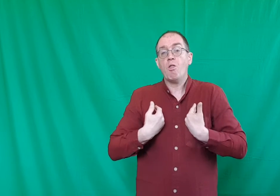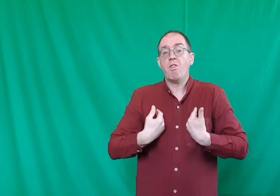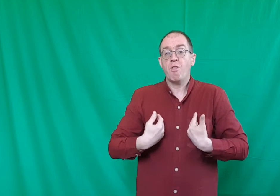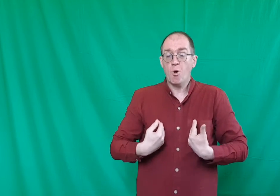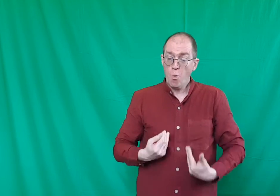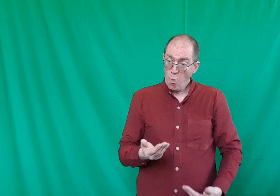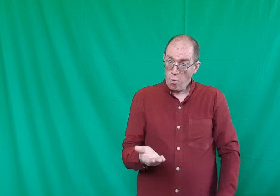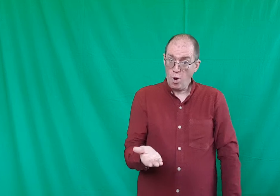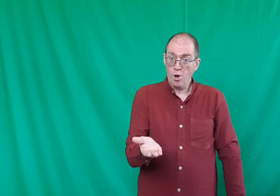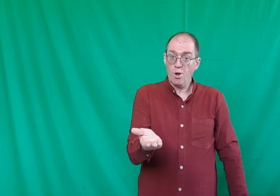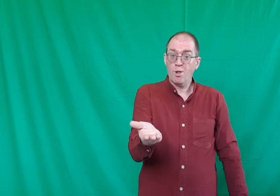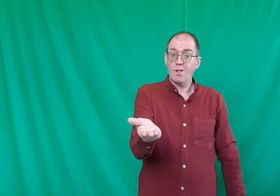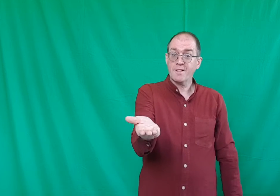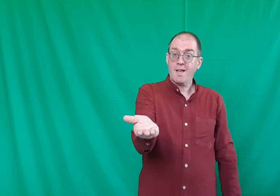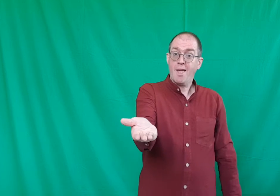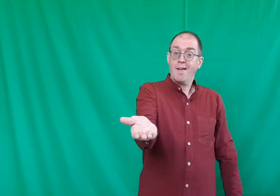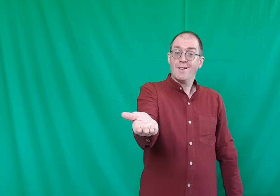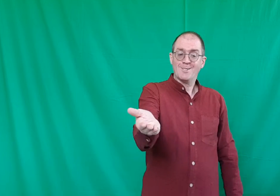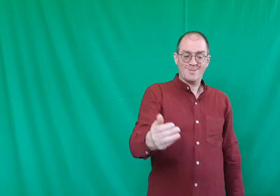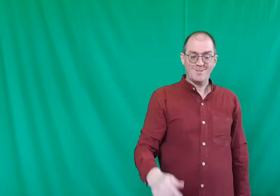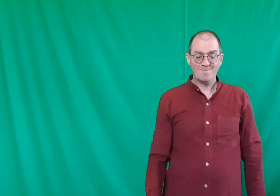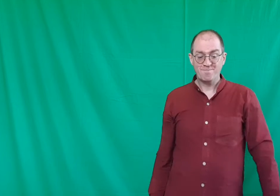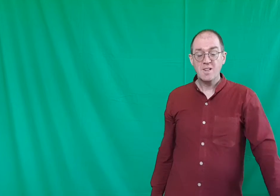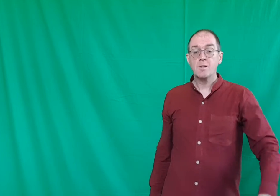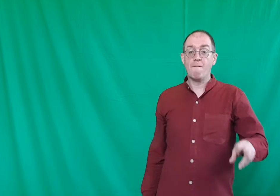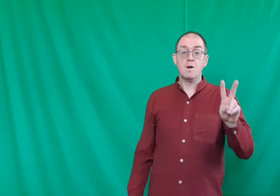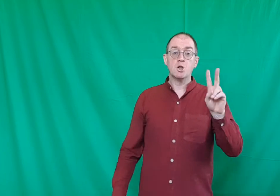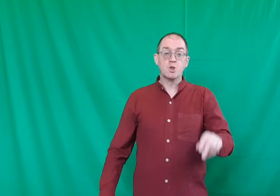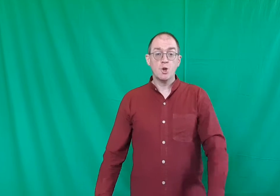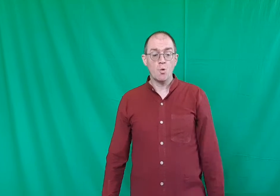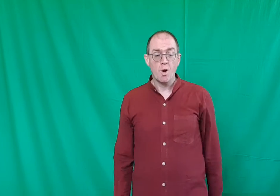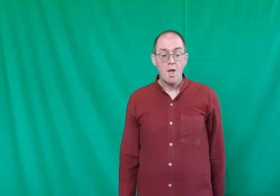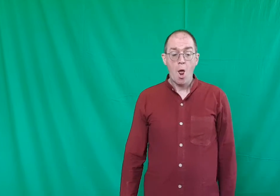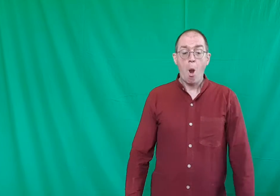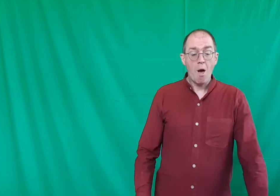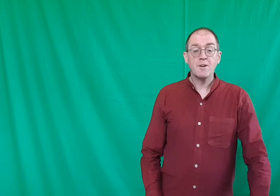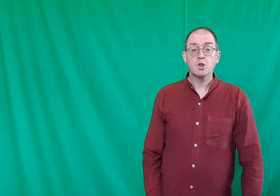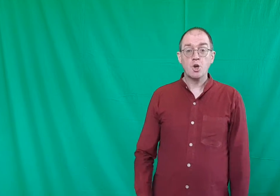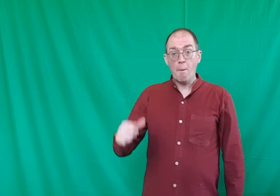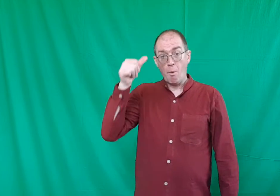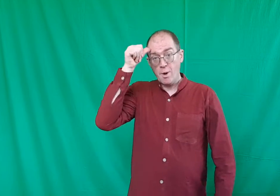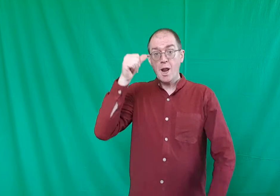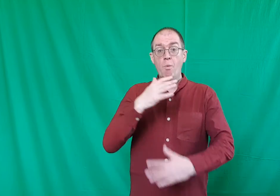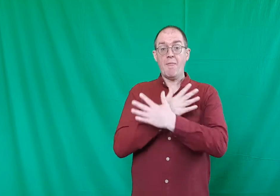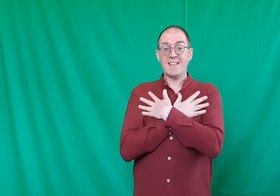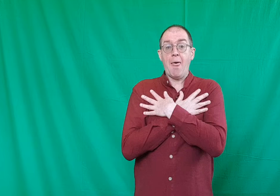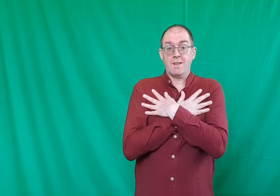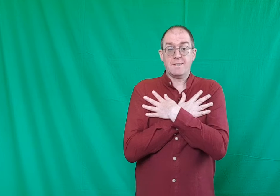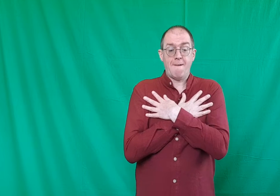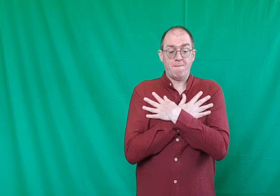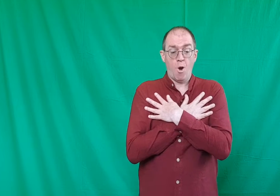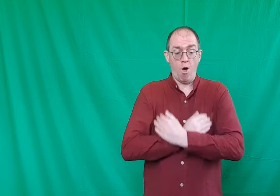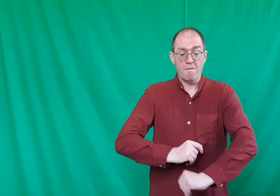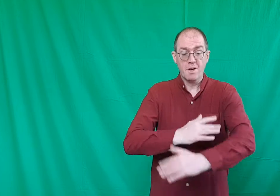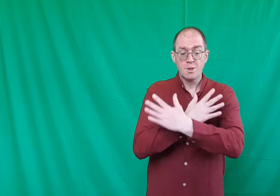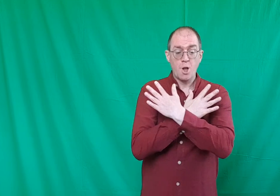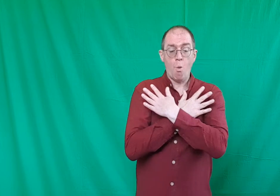the world. So, verse two. Love has come. We know that that's a sound for love. So,